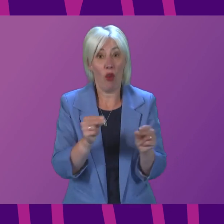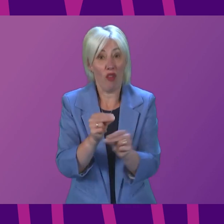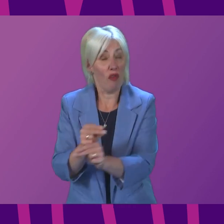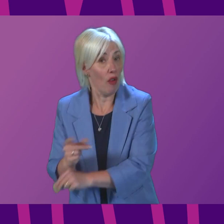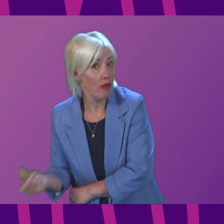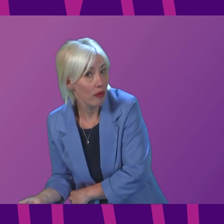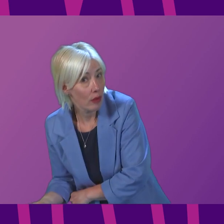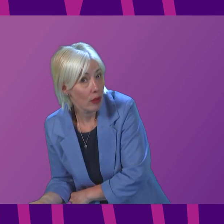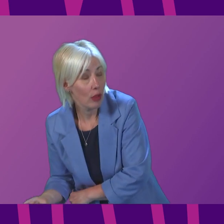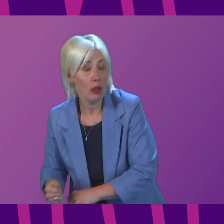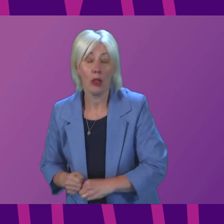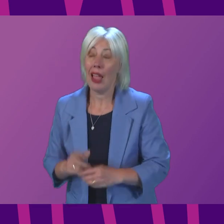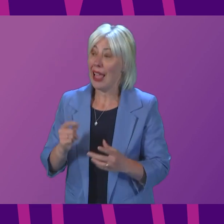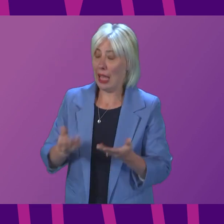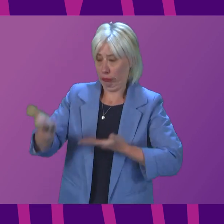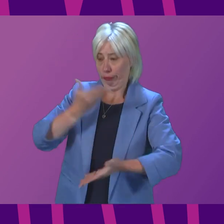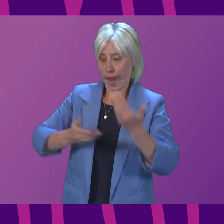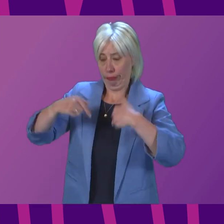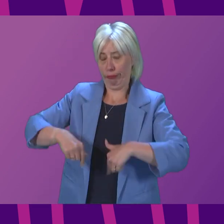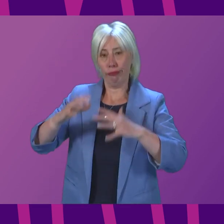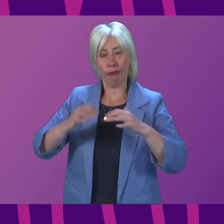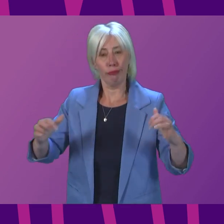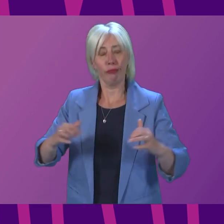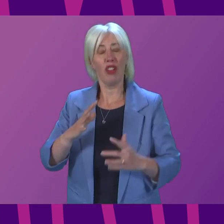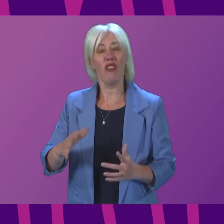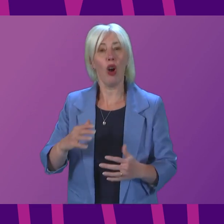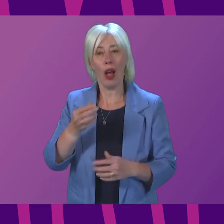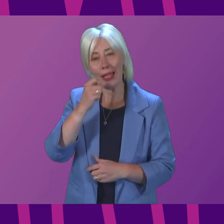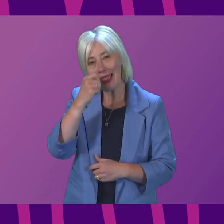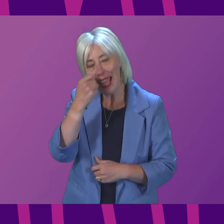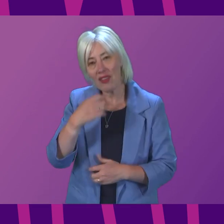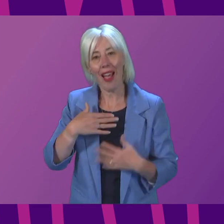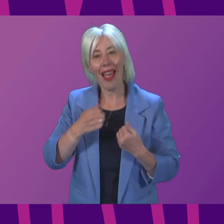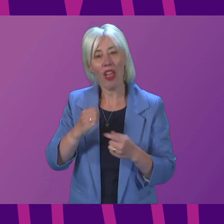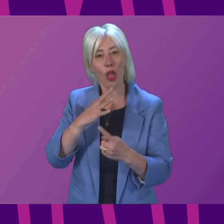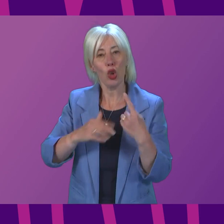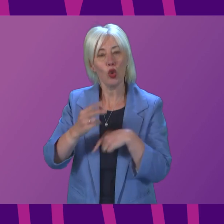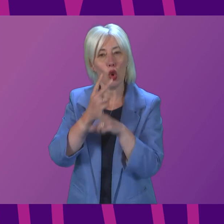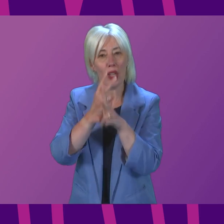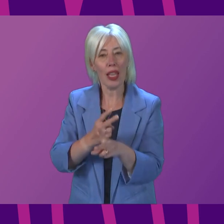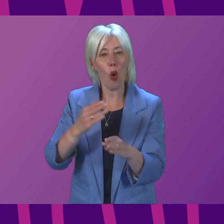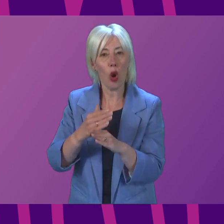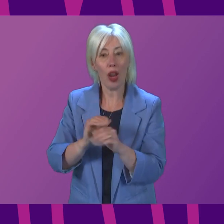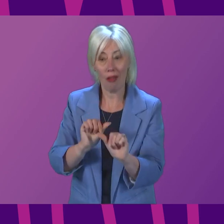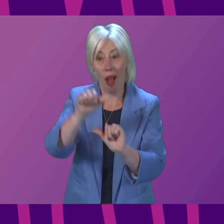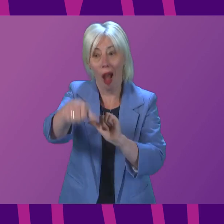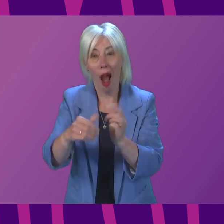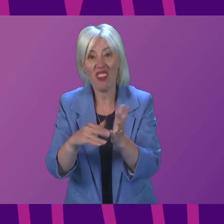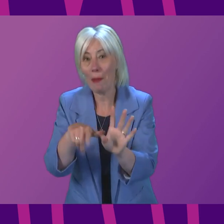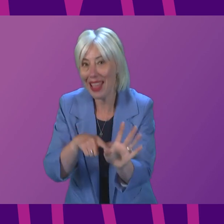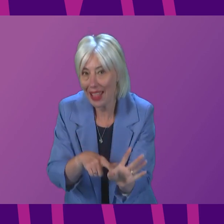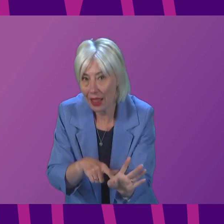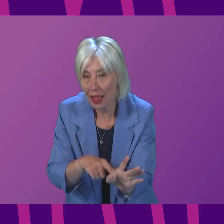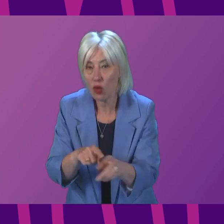First Minister give the Chamber more information about testing for health and social care workers after May, particularly in terms of frequency